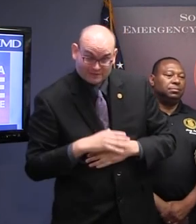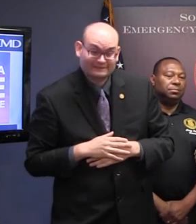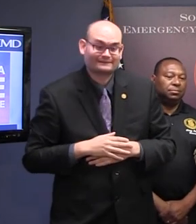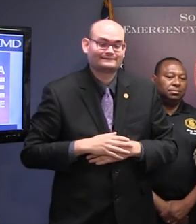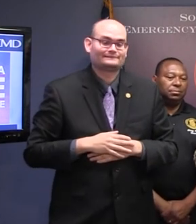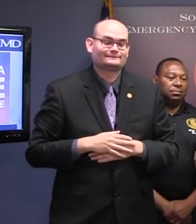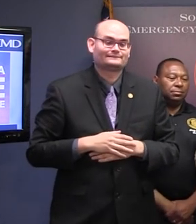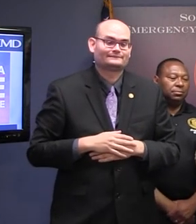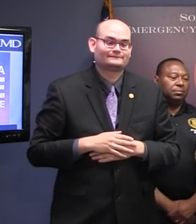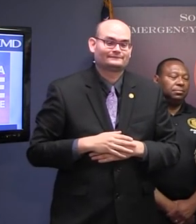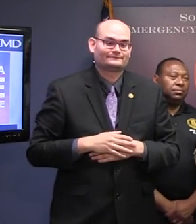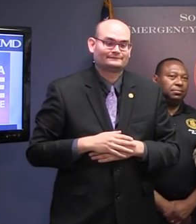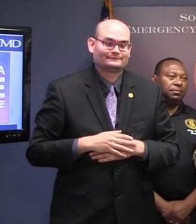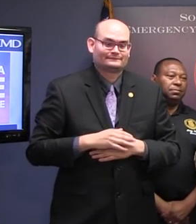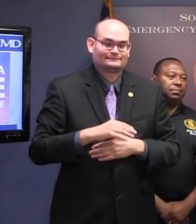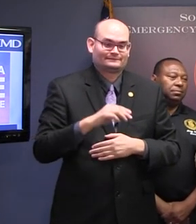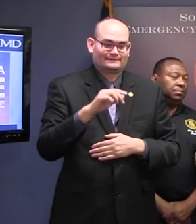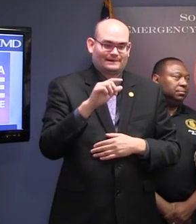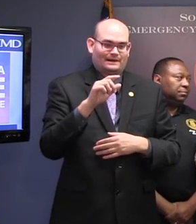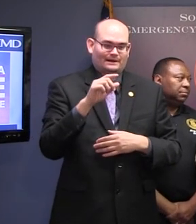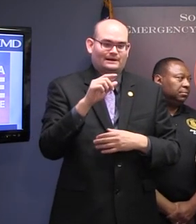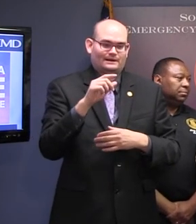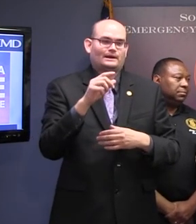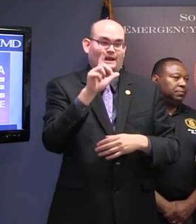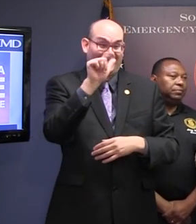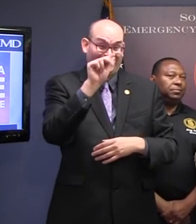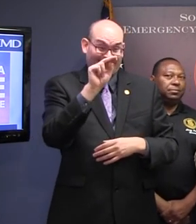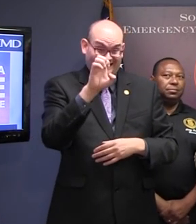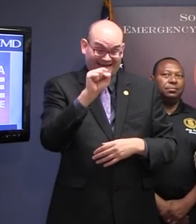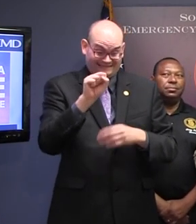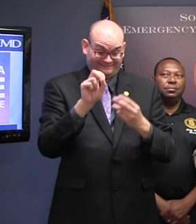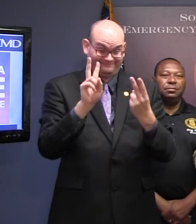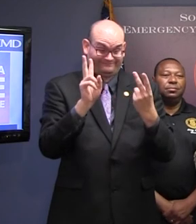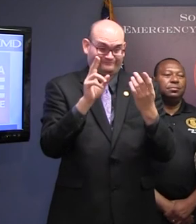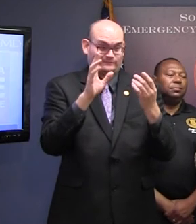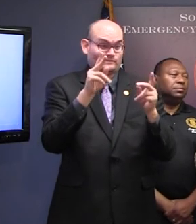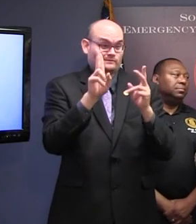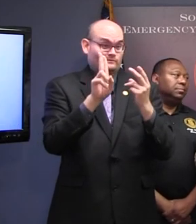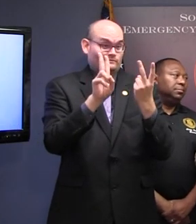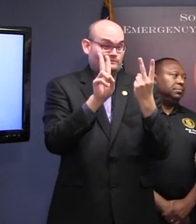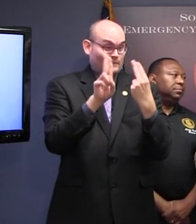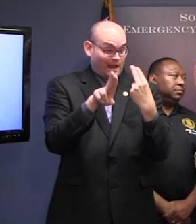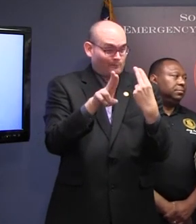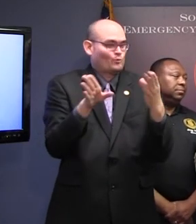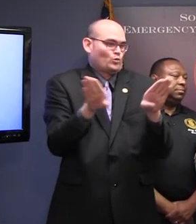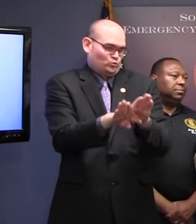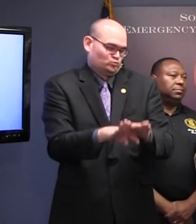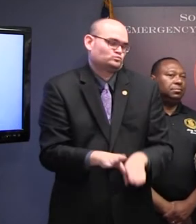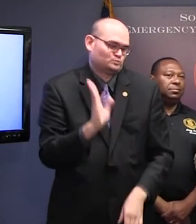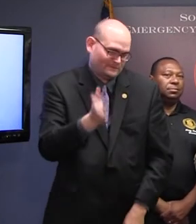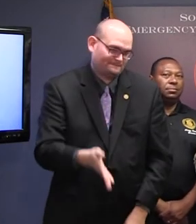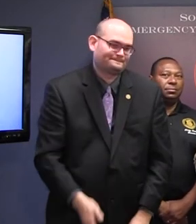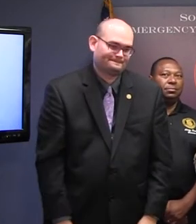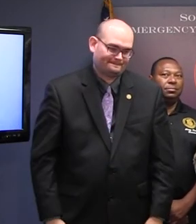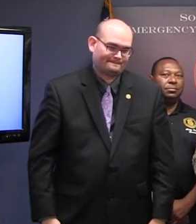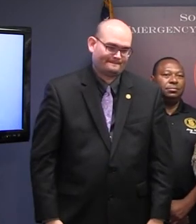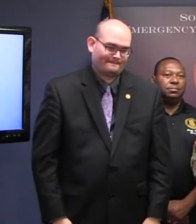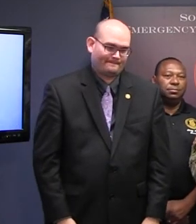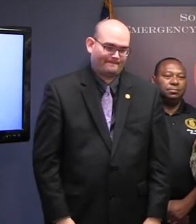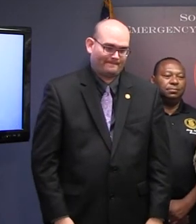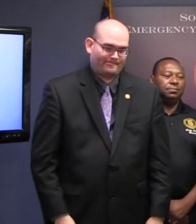So it gives you an idea that there's plenty of time to evacuate, but if you want to get out early, that's not a bad idea either.